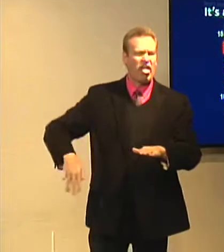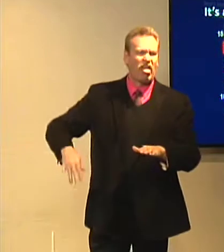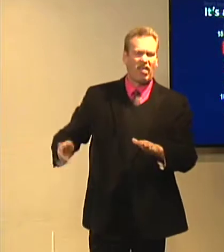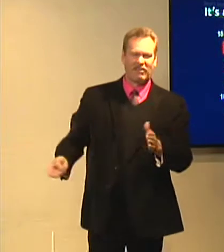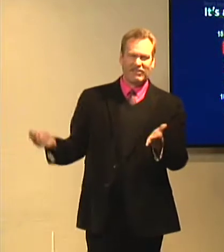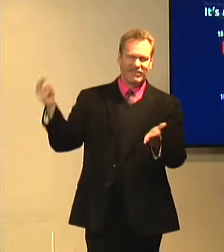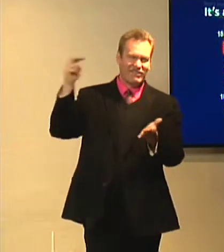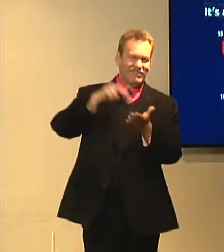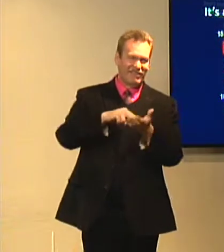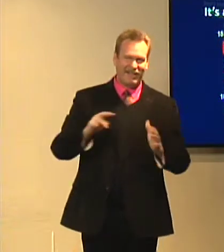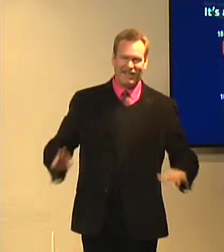Christ,